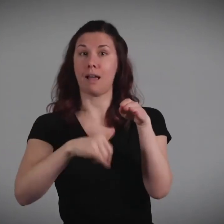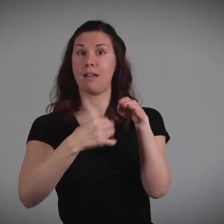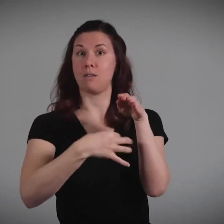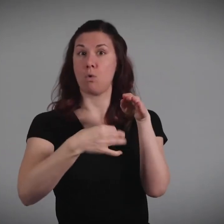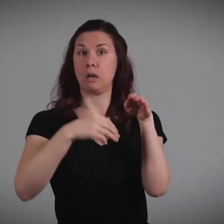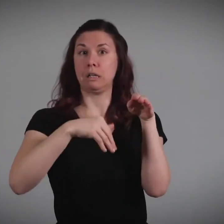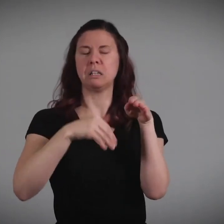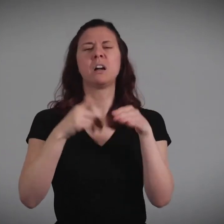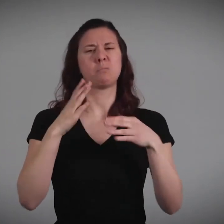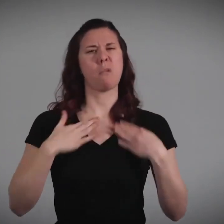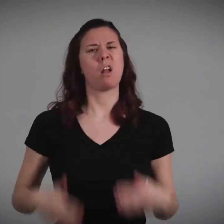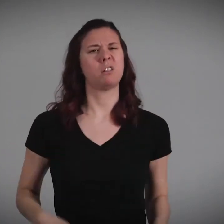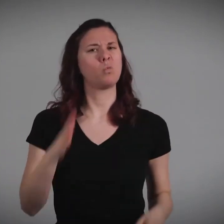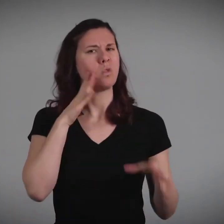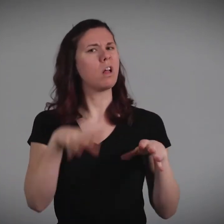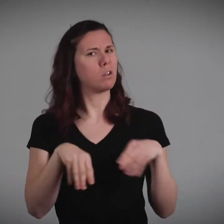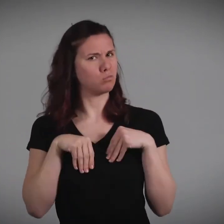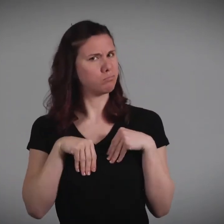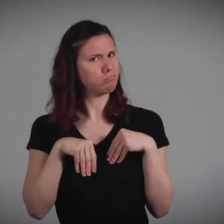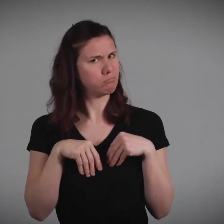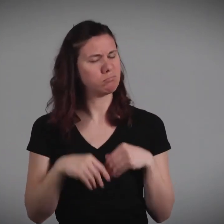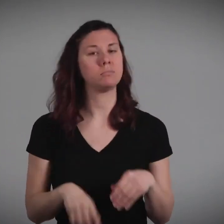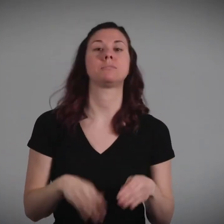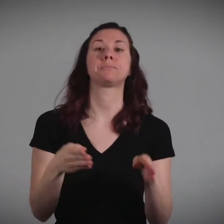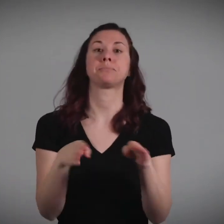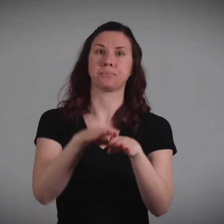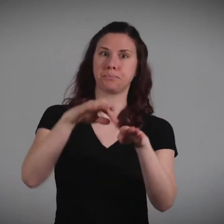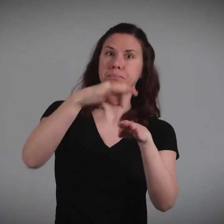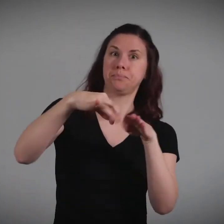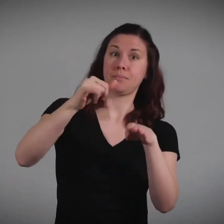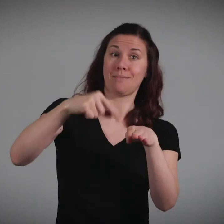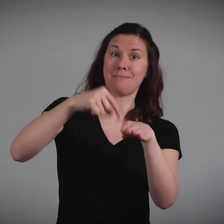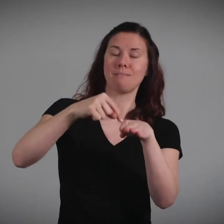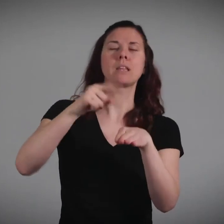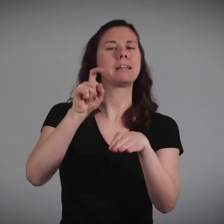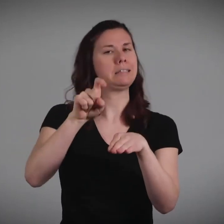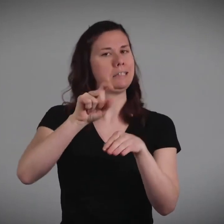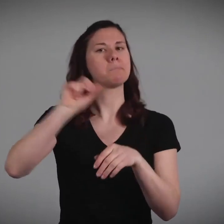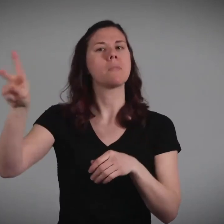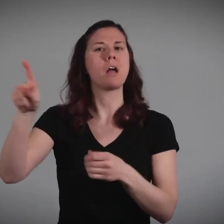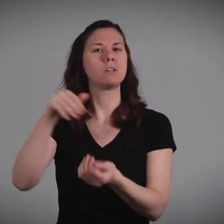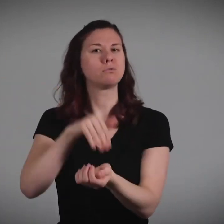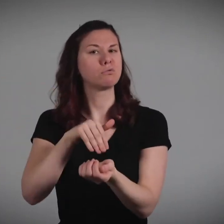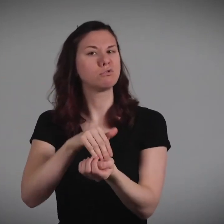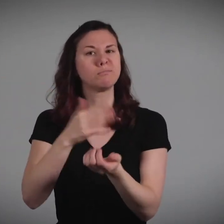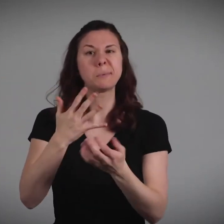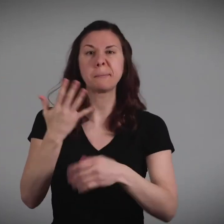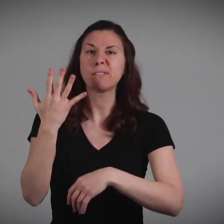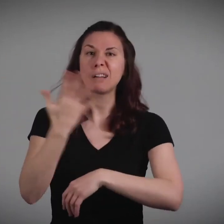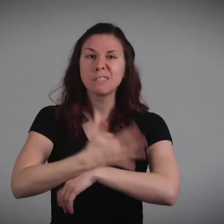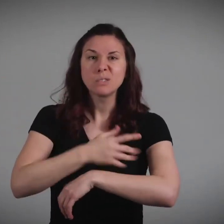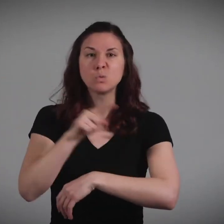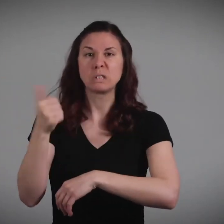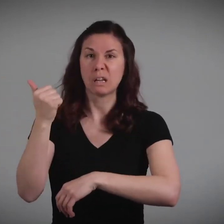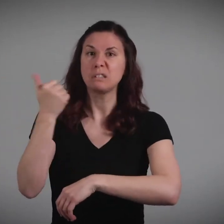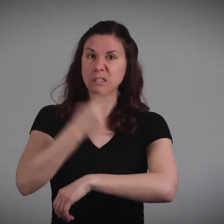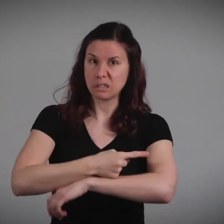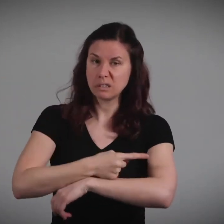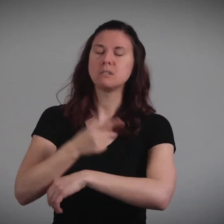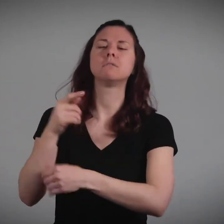The stitches inside don't have to be removed. Later your body will absorb them. You'll have to go back to the doctor five to ten days later